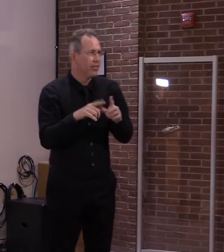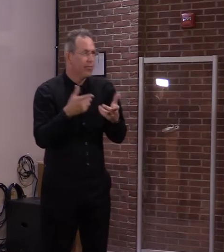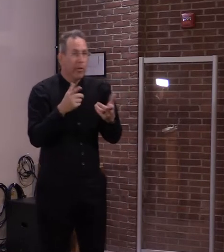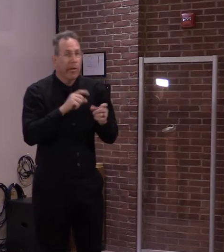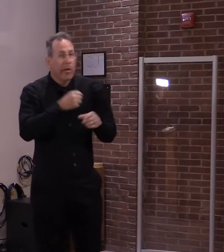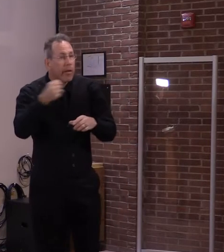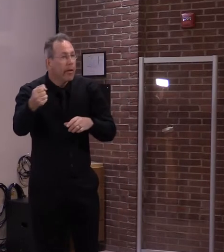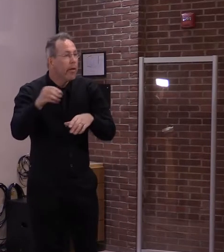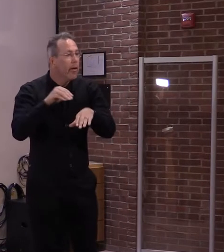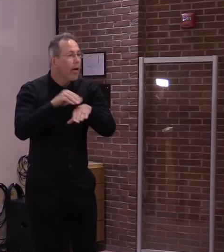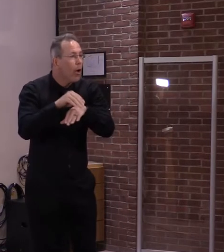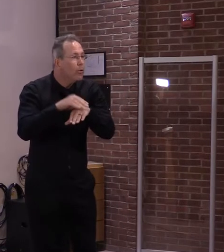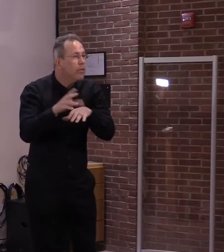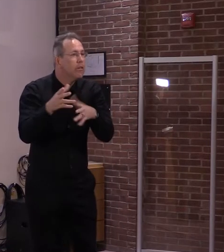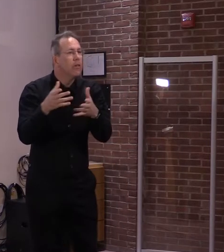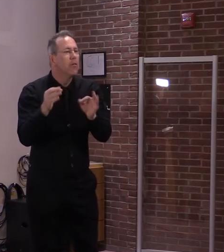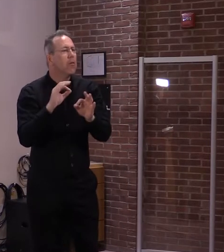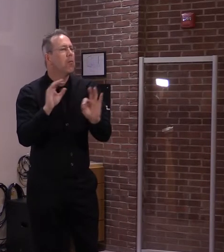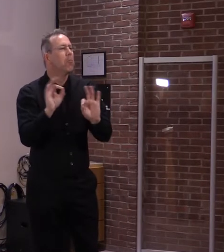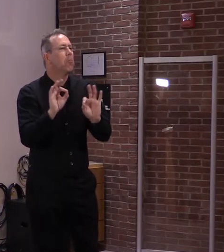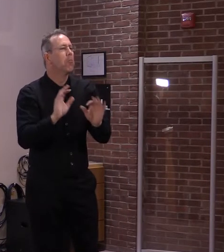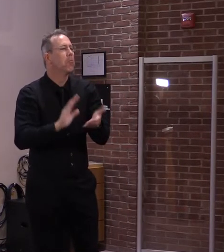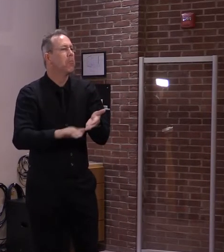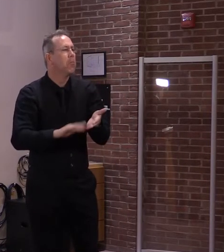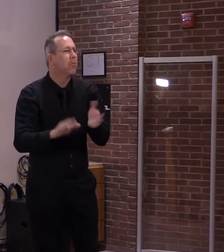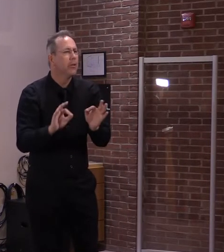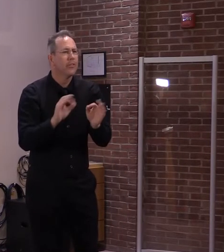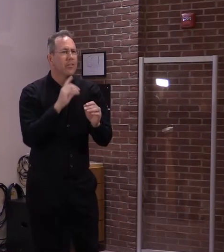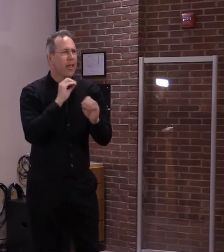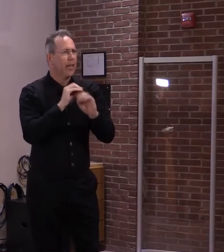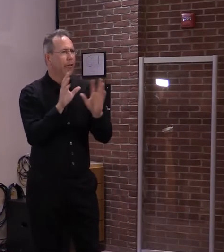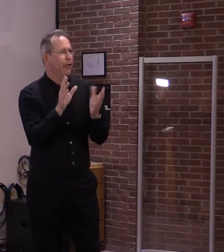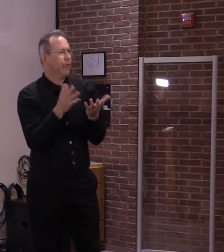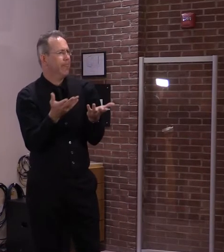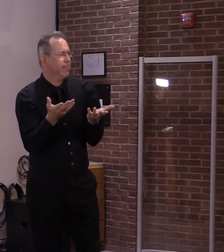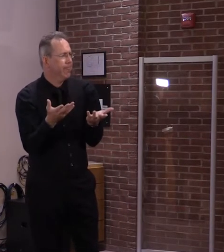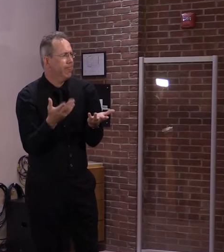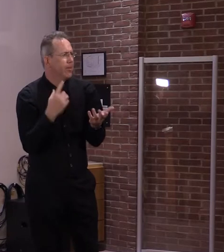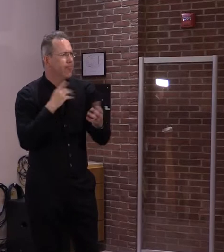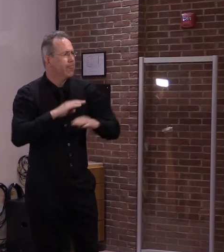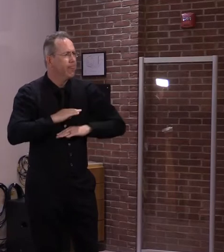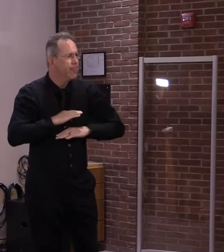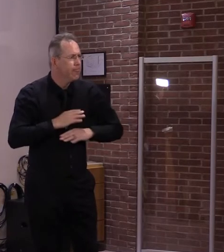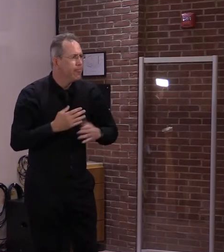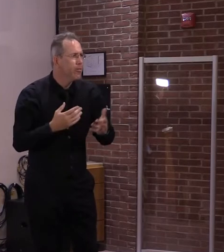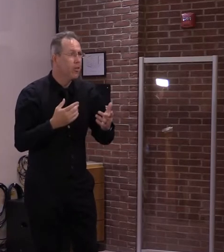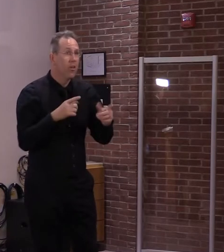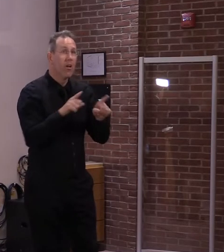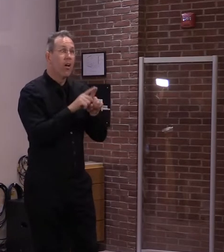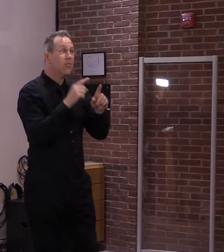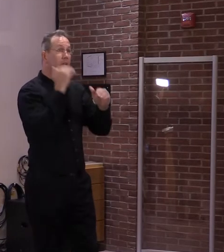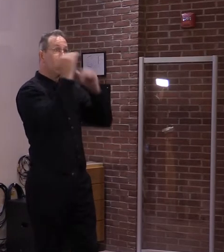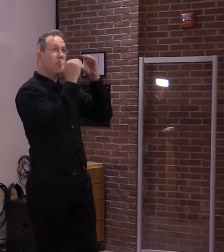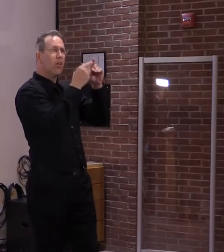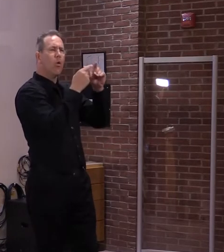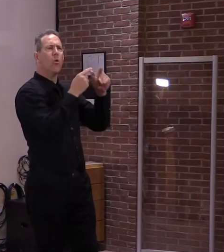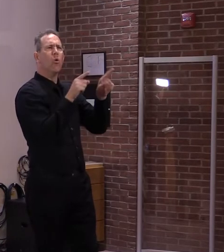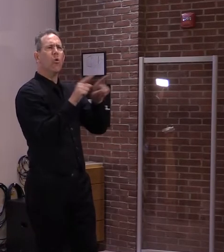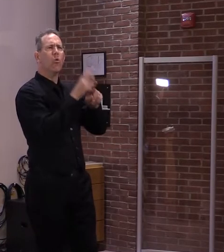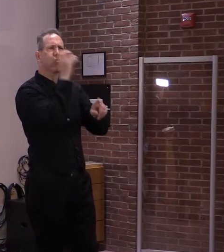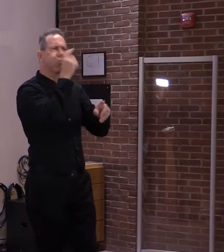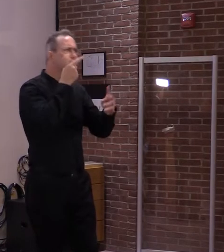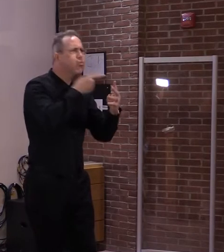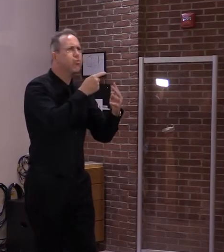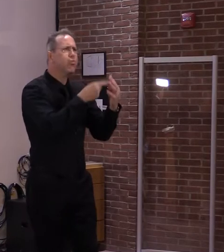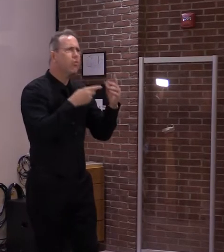and maybe do community service or something like that. But I mean, should the so-called Big 12 crime should